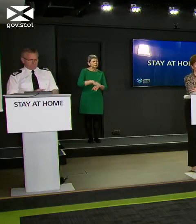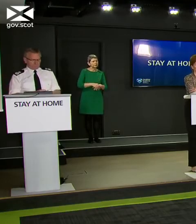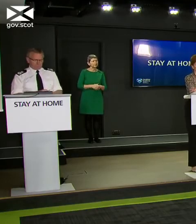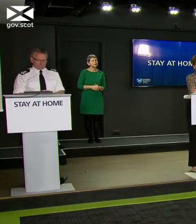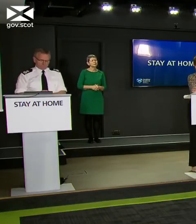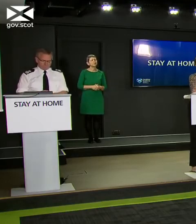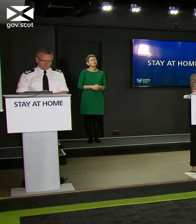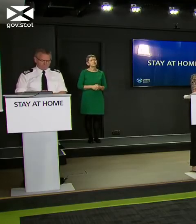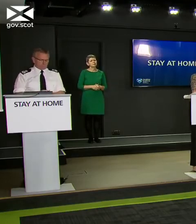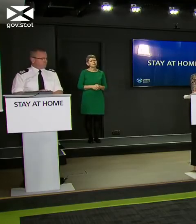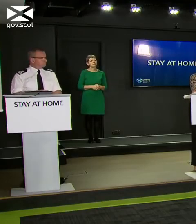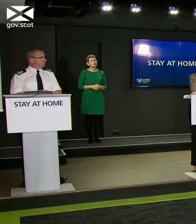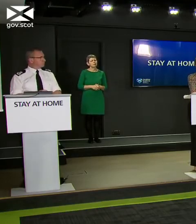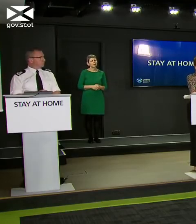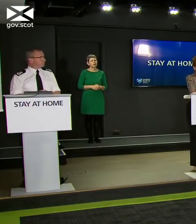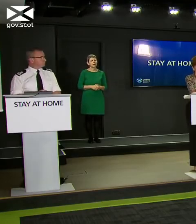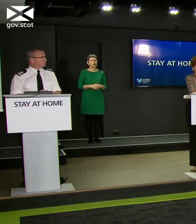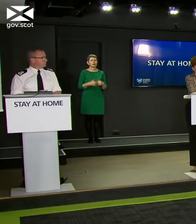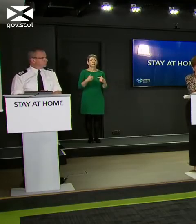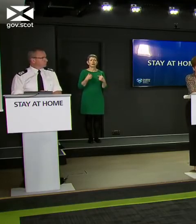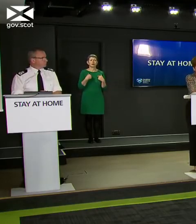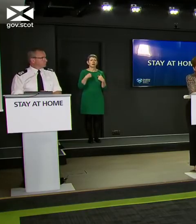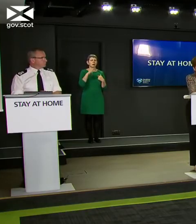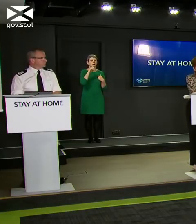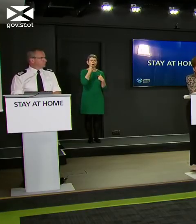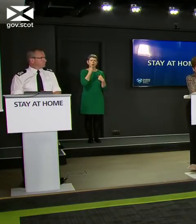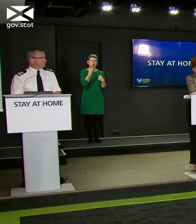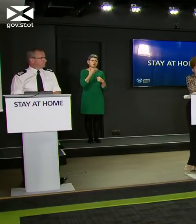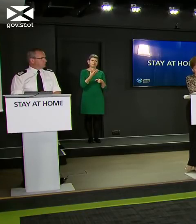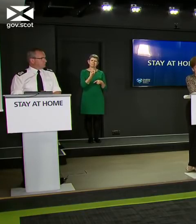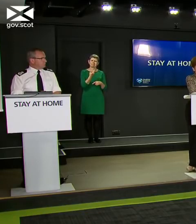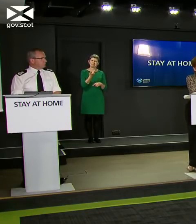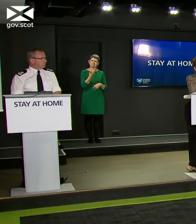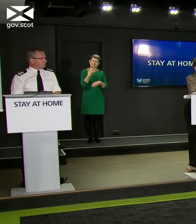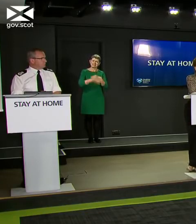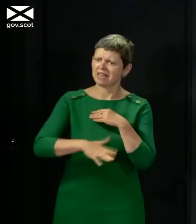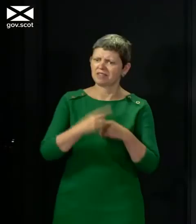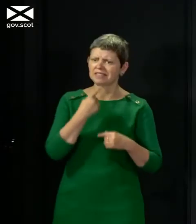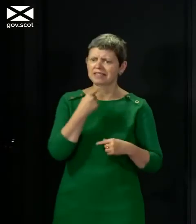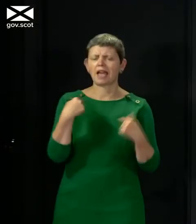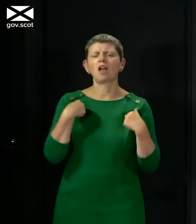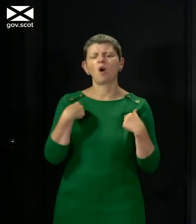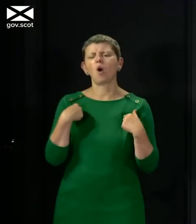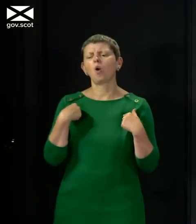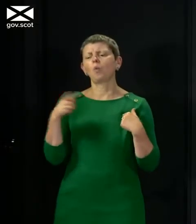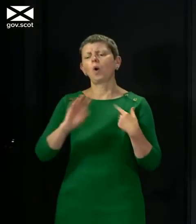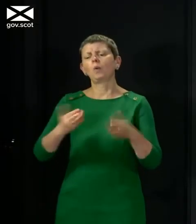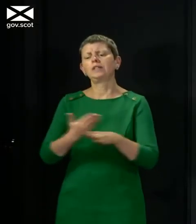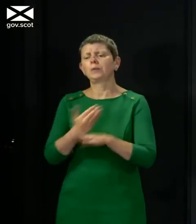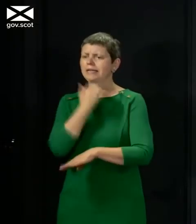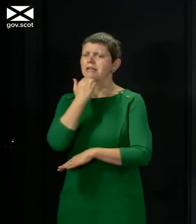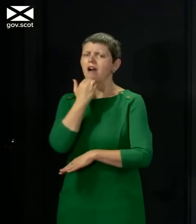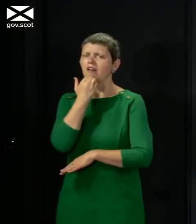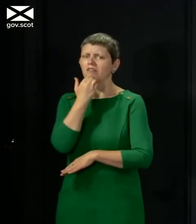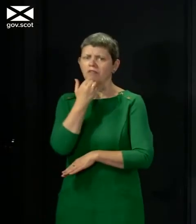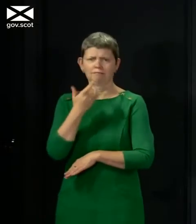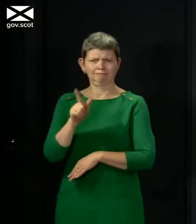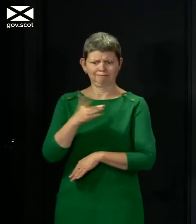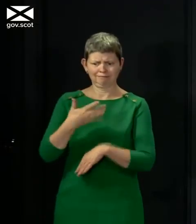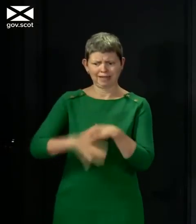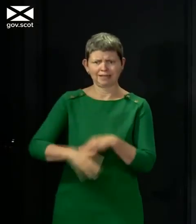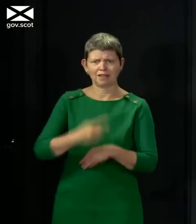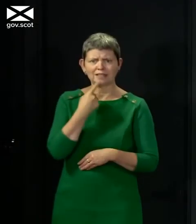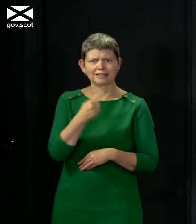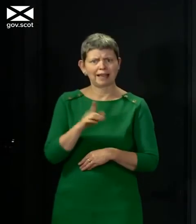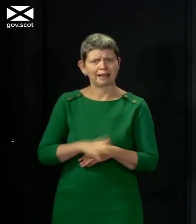everything else, you'll never find me standing here or you'll rarely find me standing here saying, you we're doing enough and there's nothing more we can do. It's not my